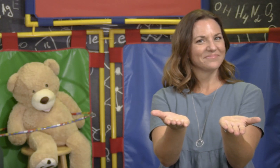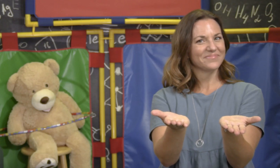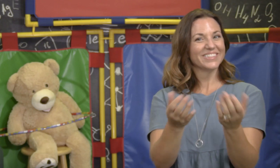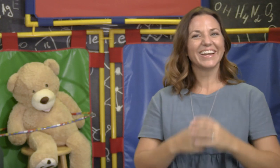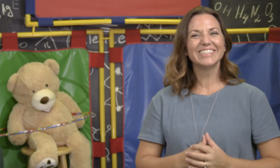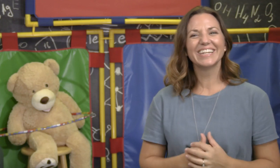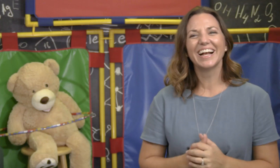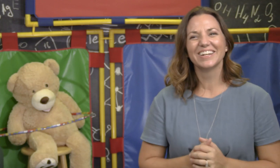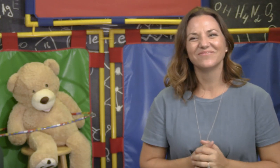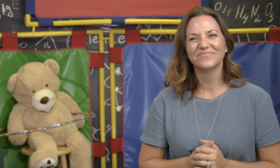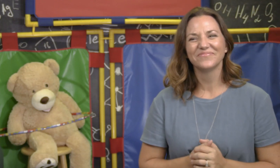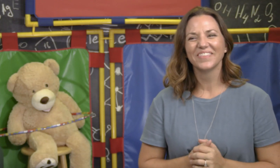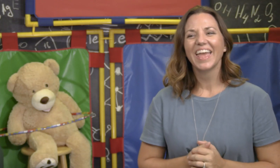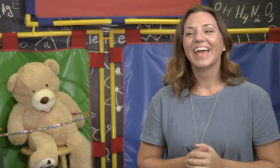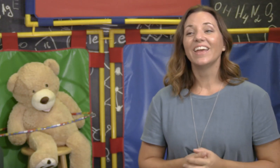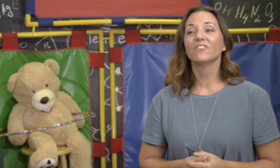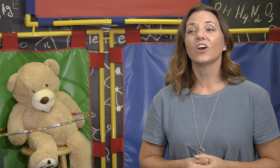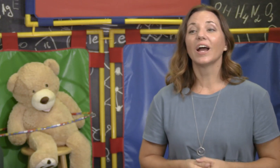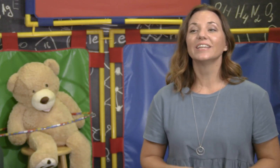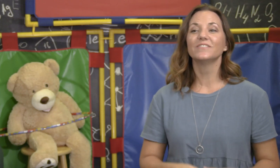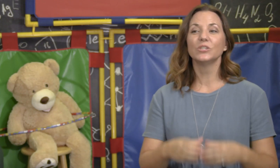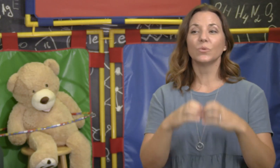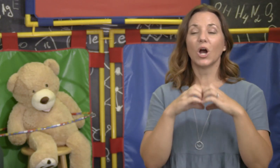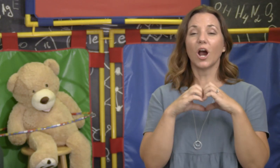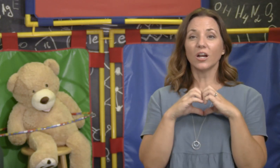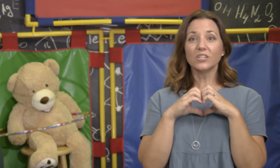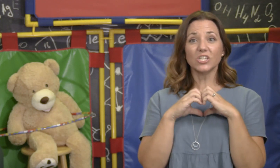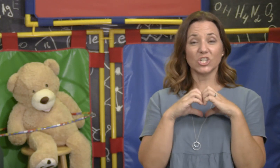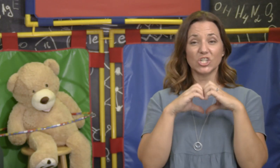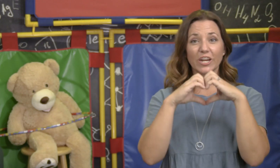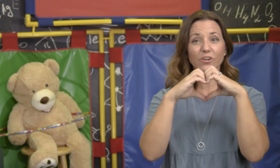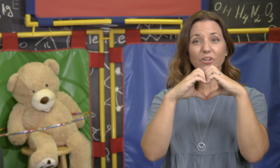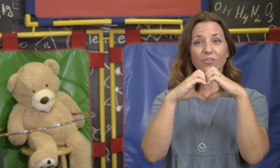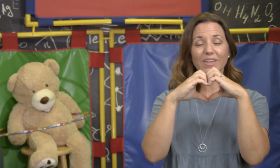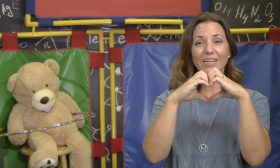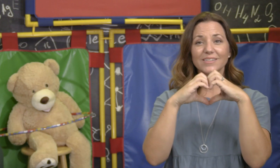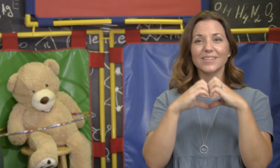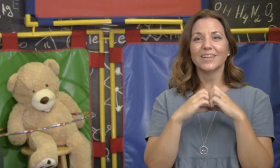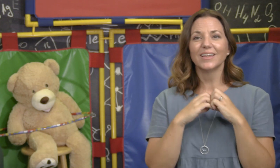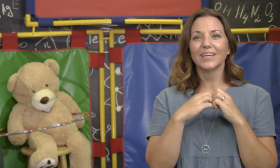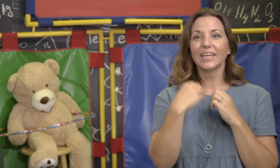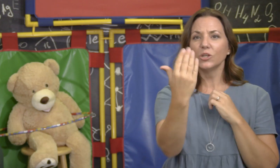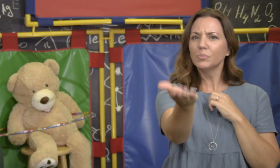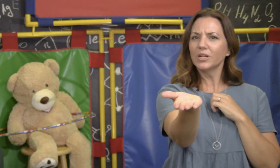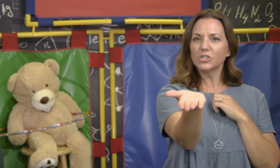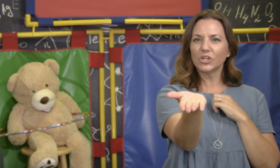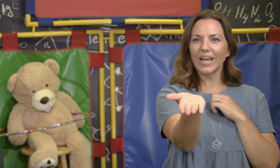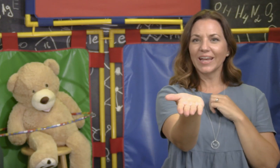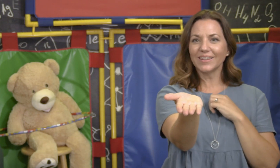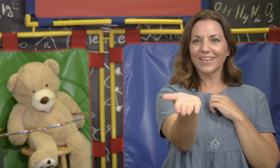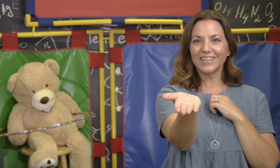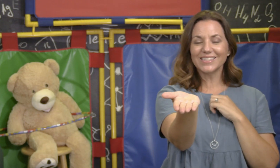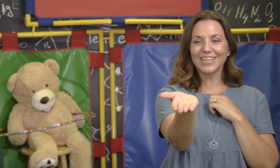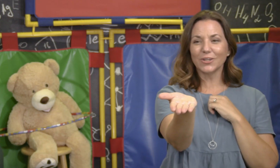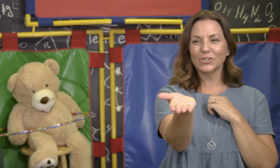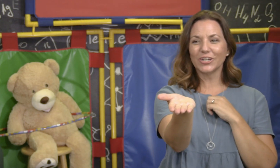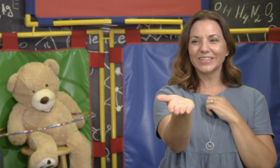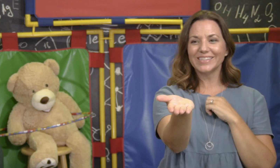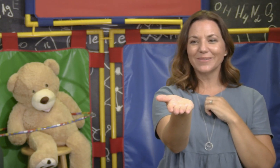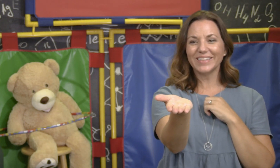Great job! If God gives you a heart to share your things, can you put out your hand like this, like you're sharing something?